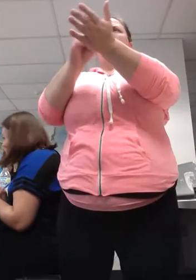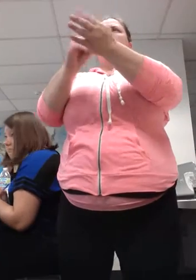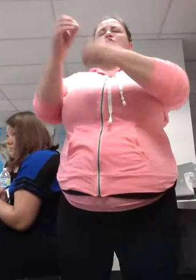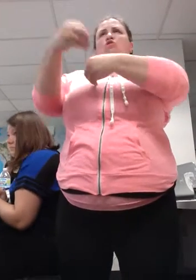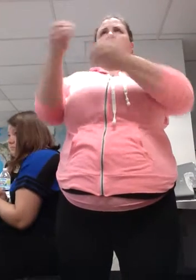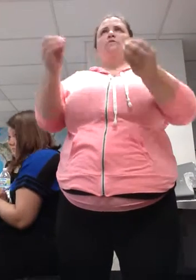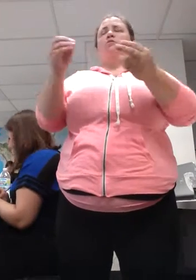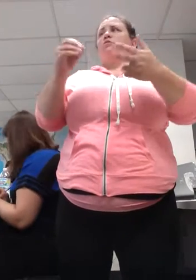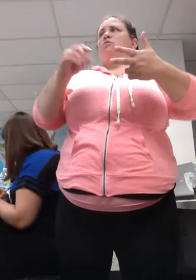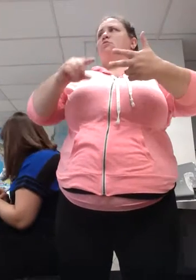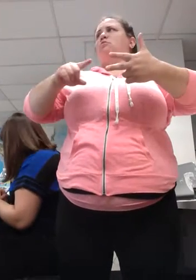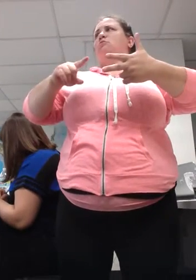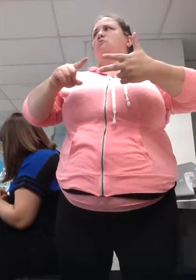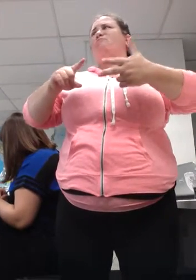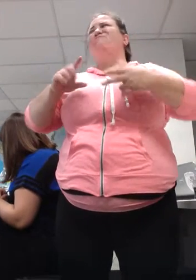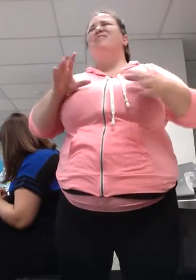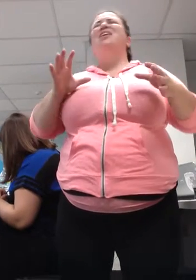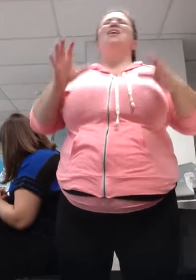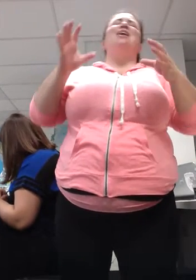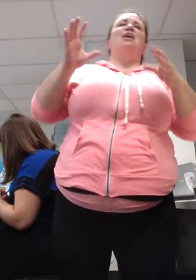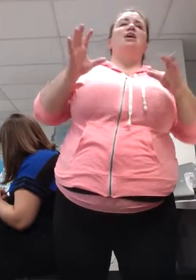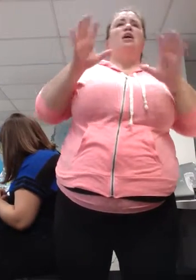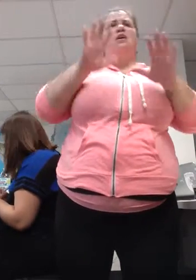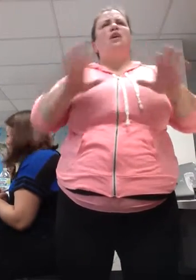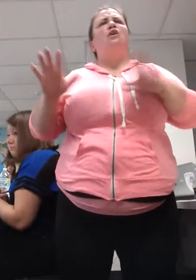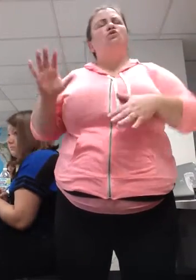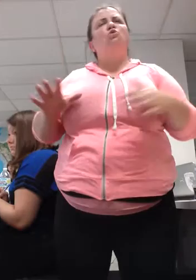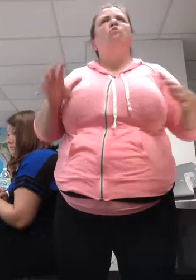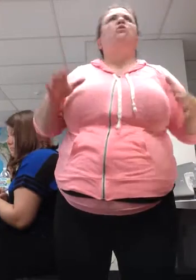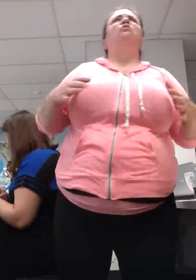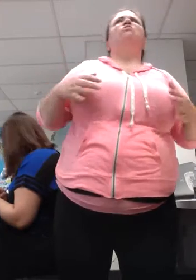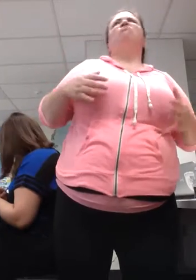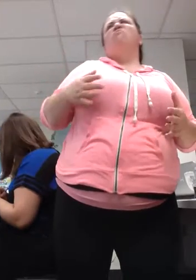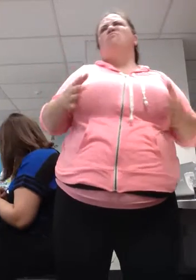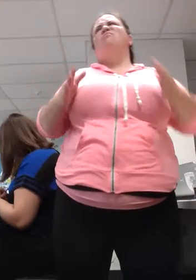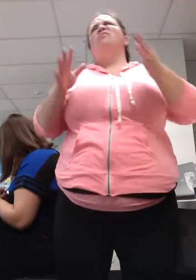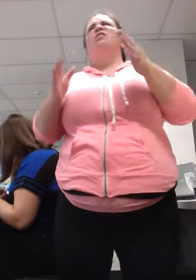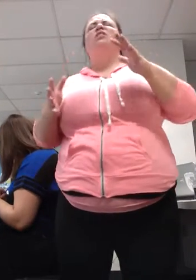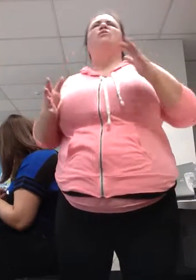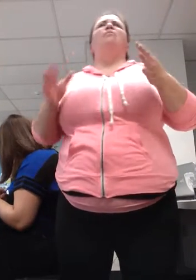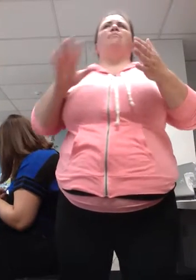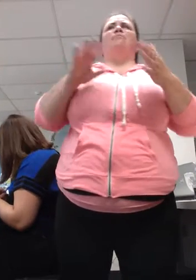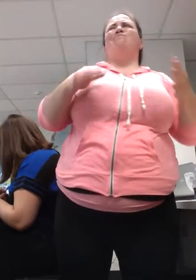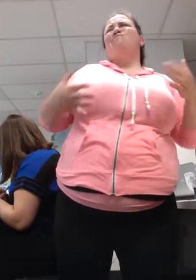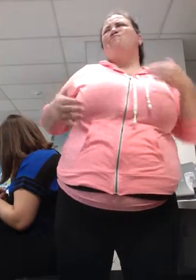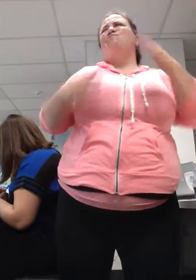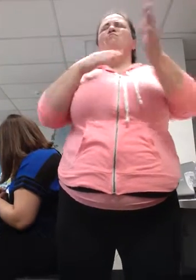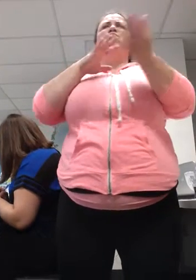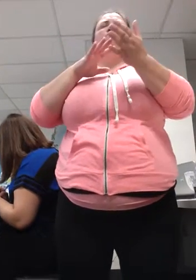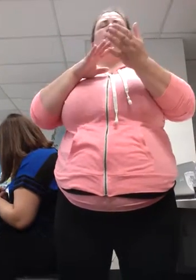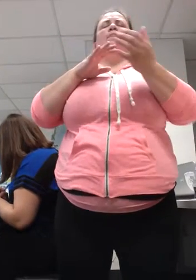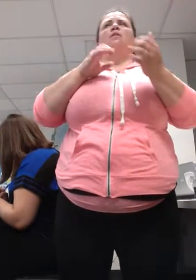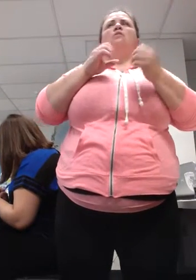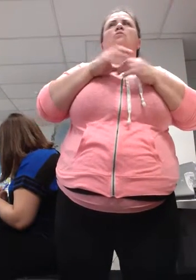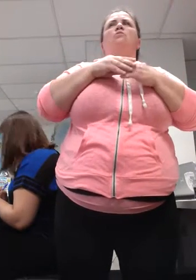casual, intimate type of register. Overall, the majority of the work that we do,